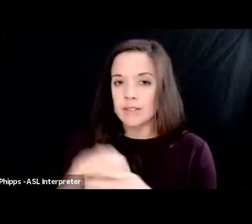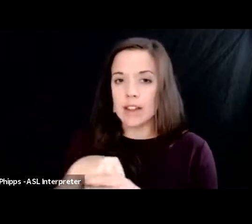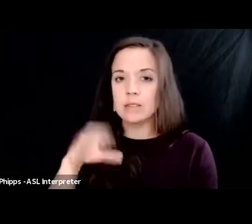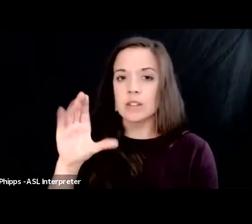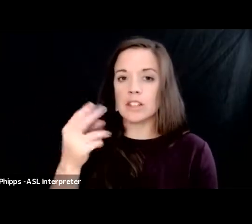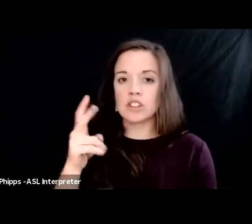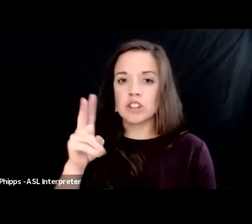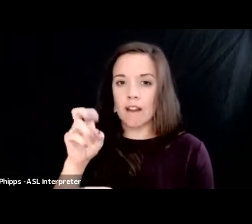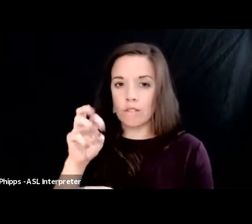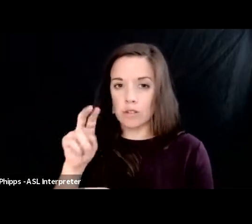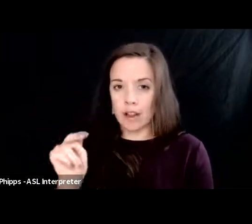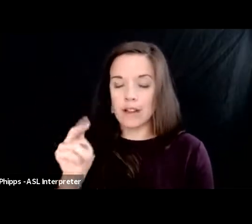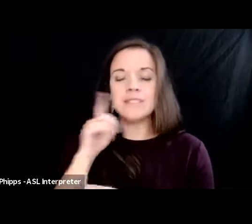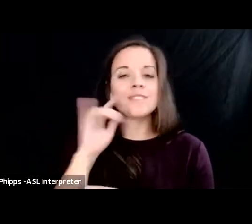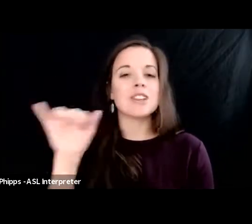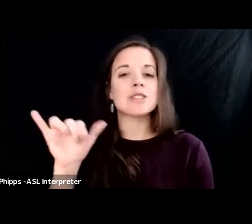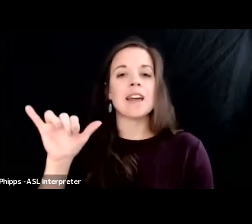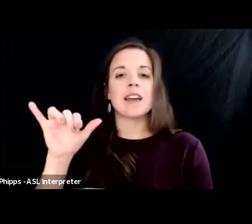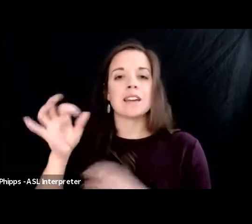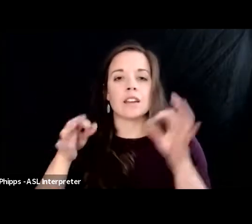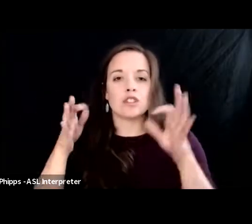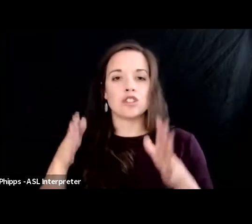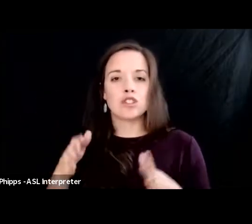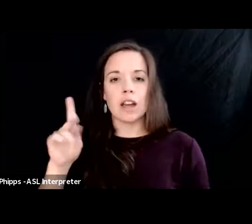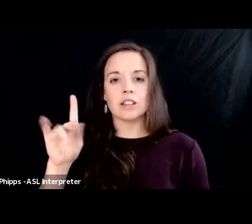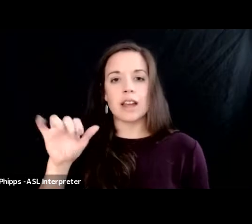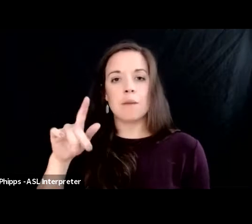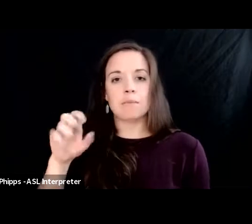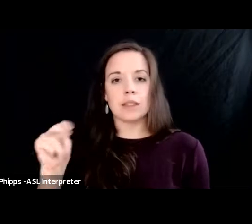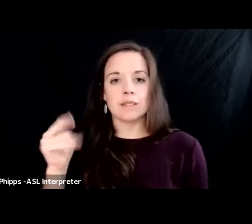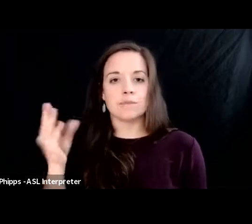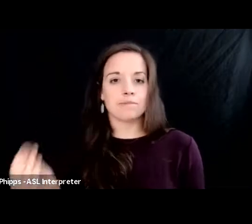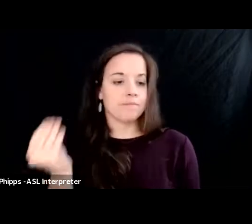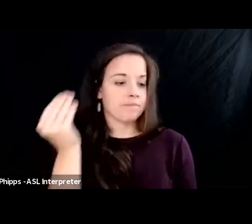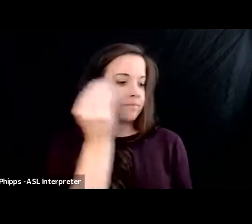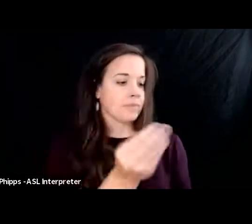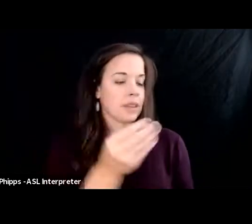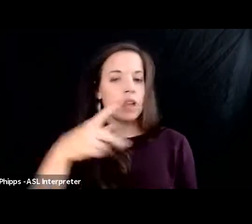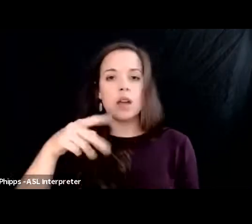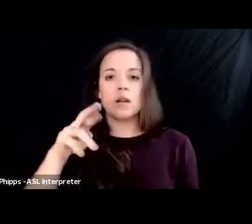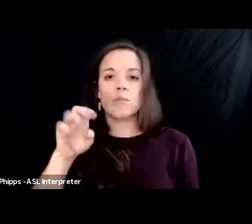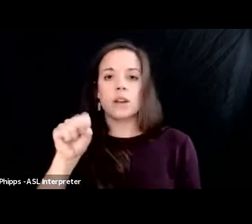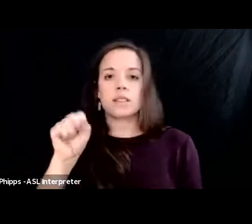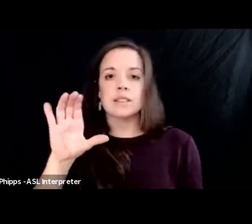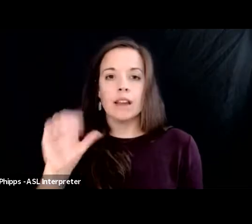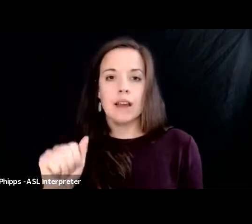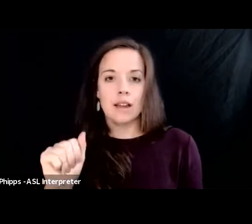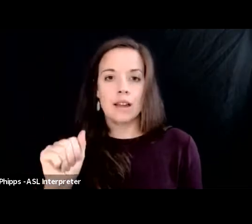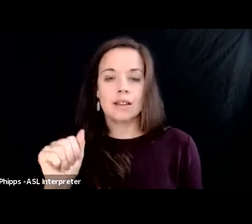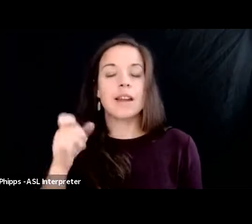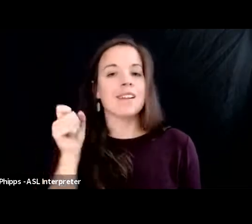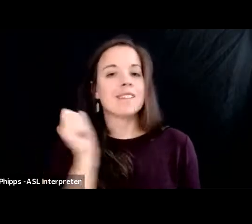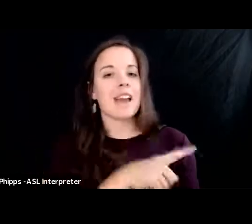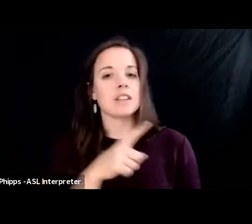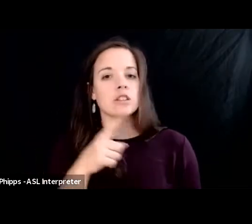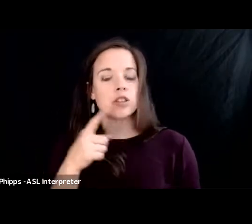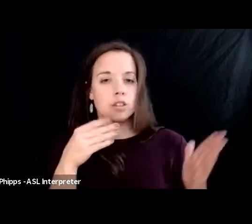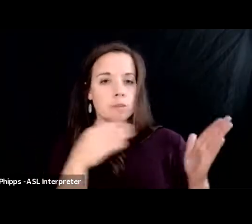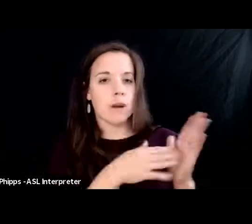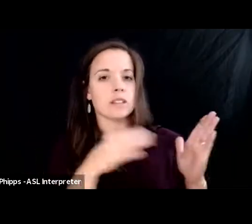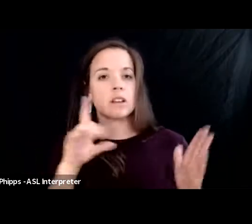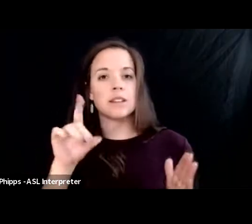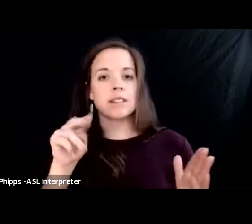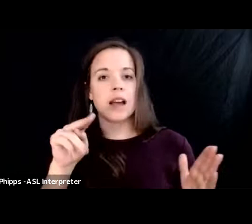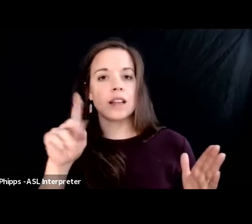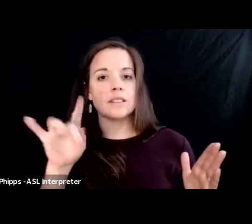as judge kaplan did and he handed the case to cap to presca and asked her to prosecute donzinger the